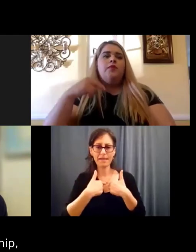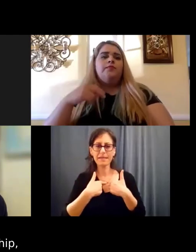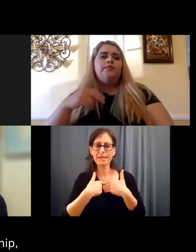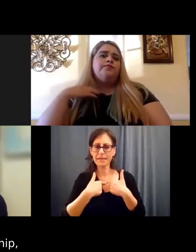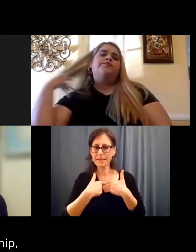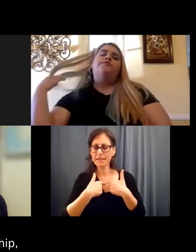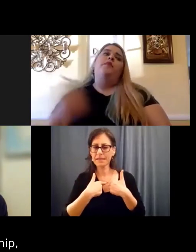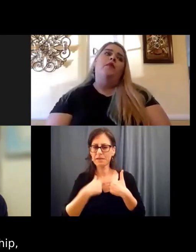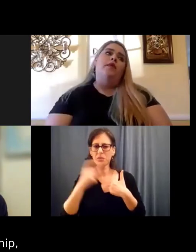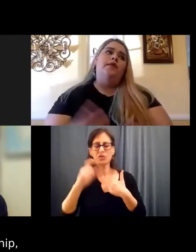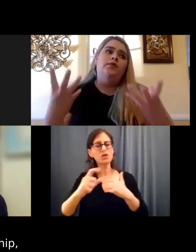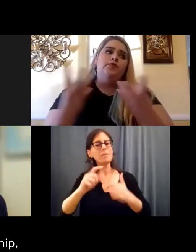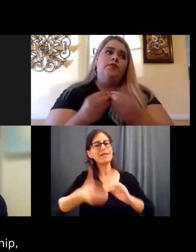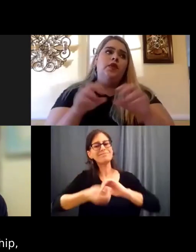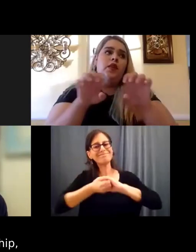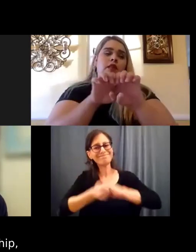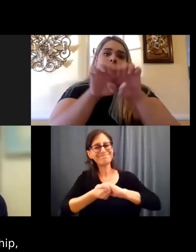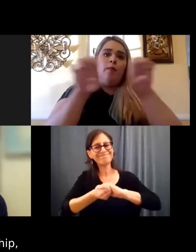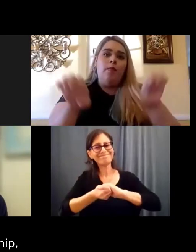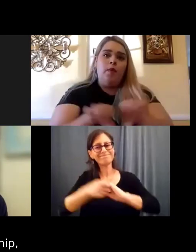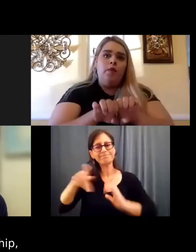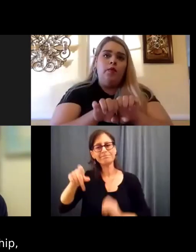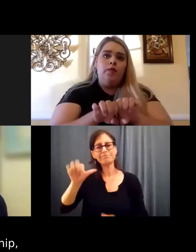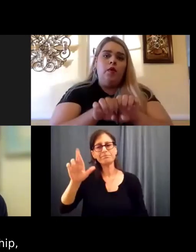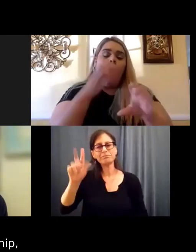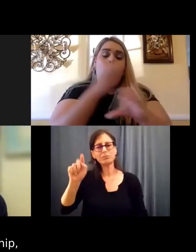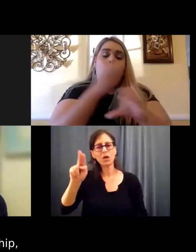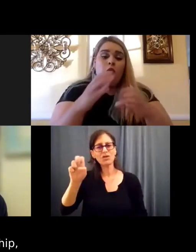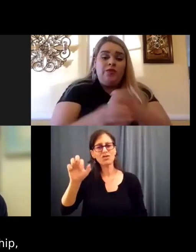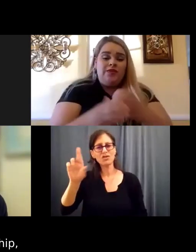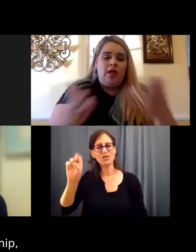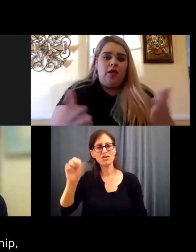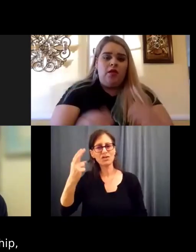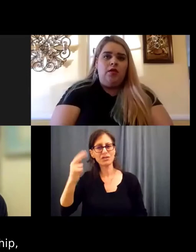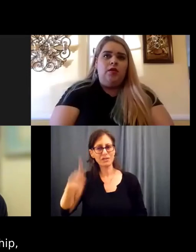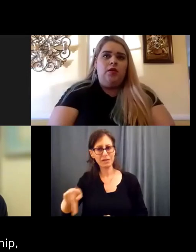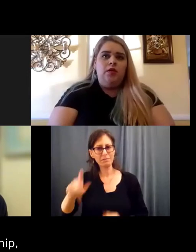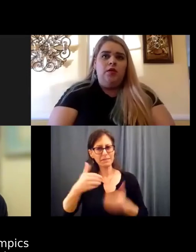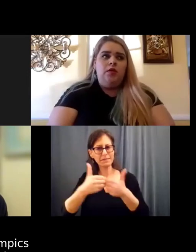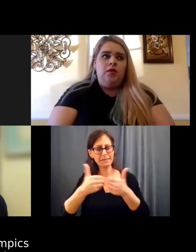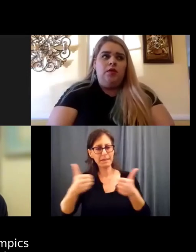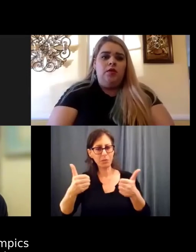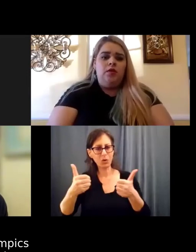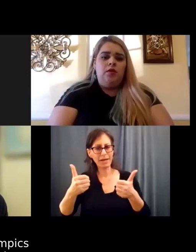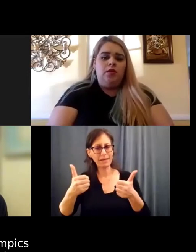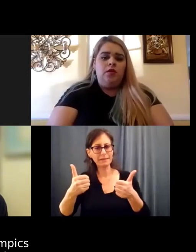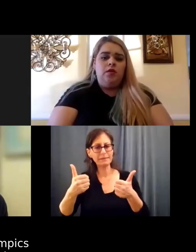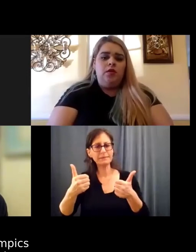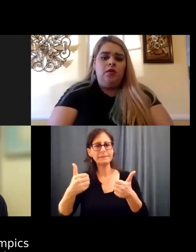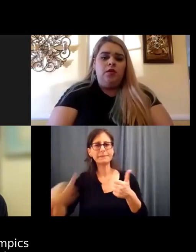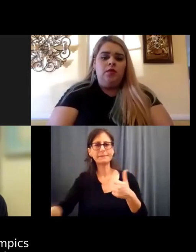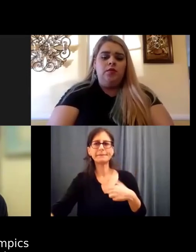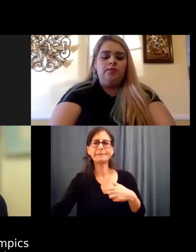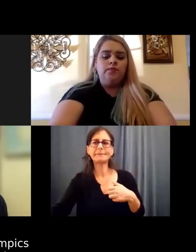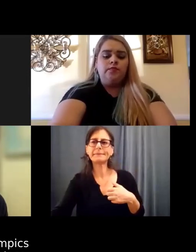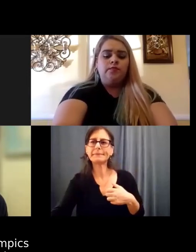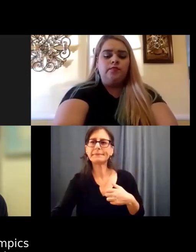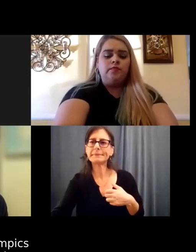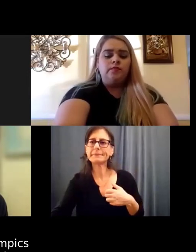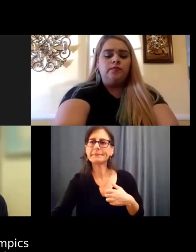need partnerships. You know, it shouldn't be separate, you know, since, since Seoul, Korea,